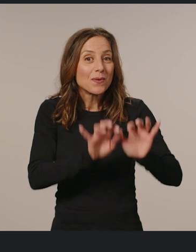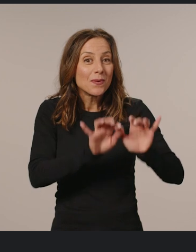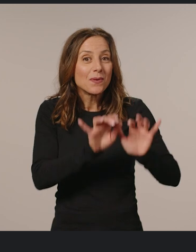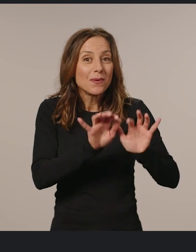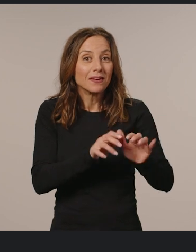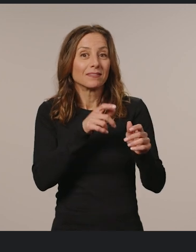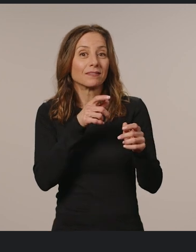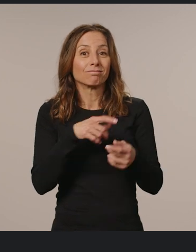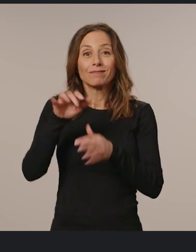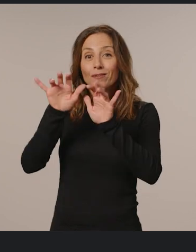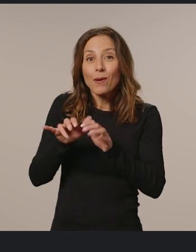to write and less code to manage.